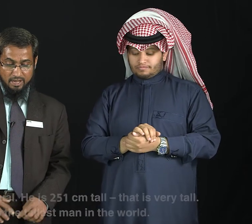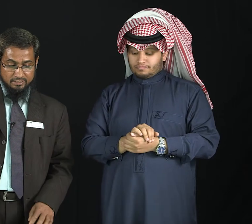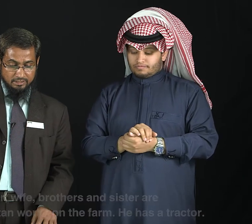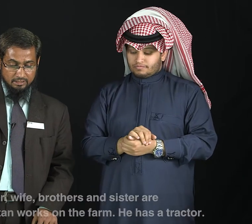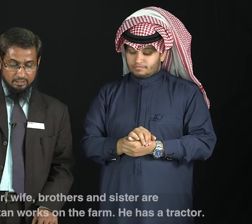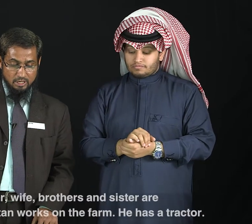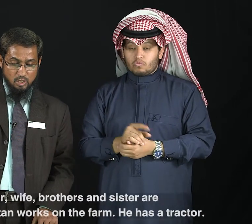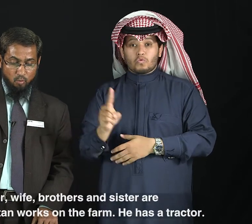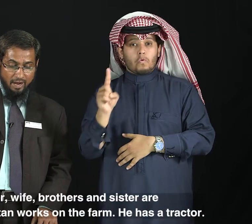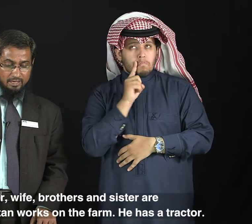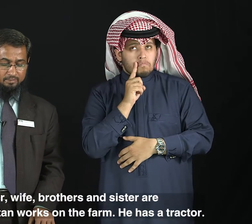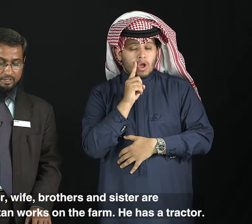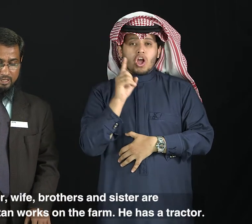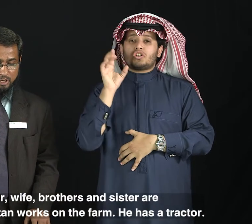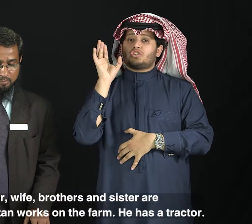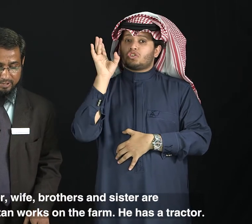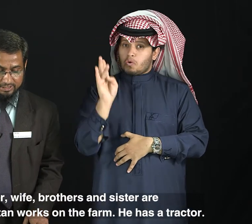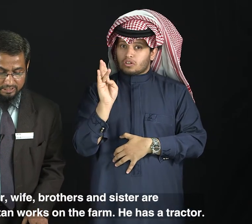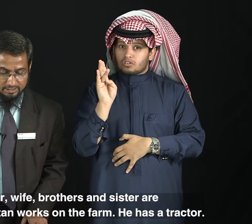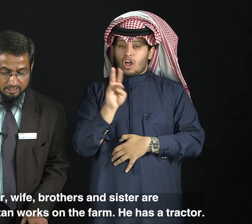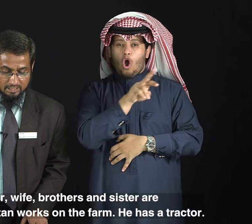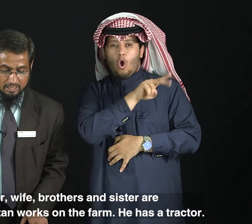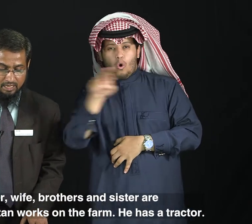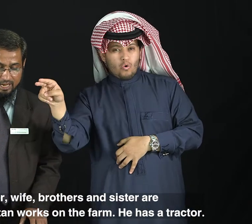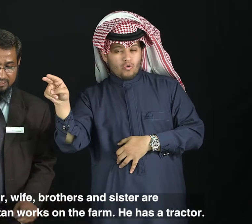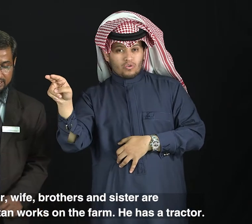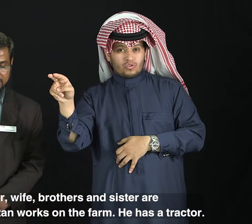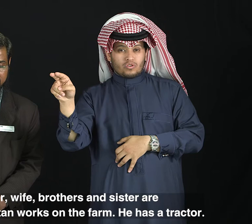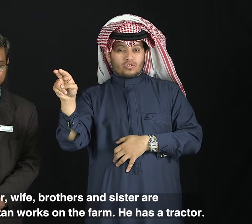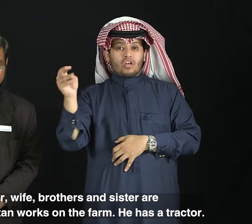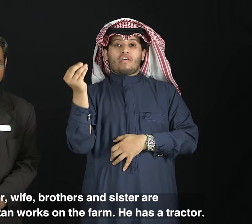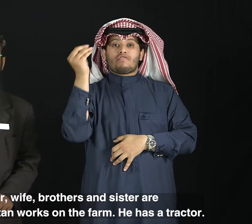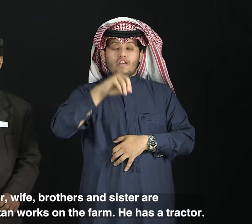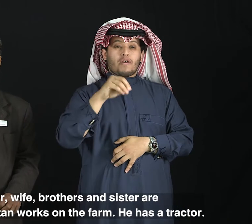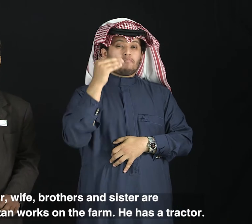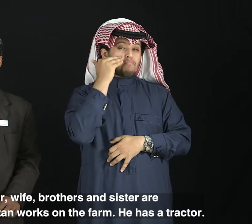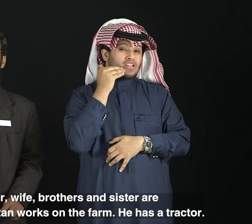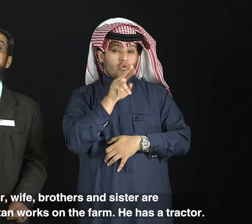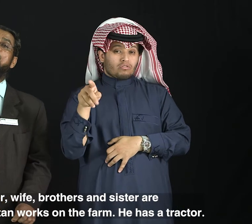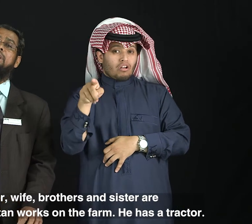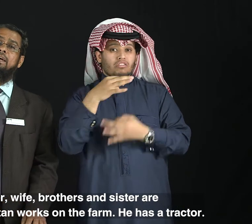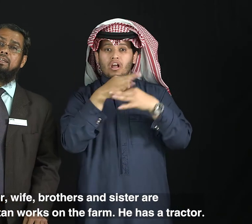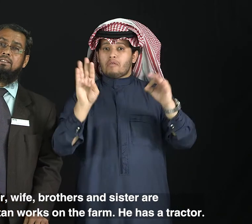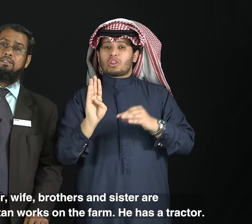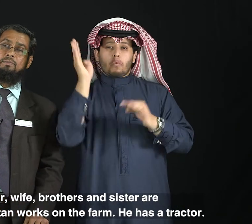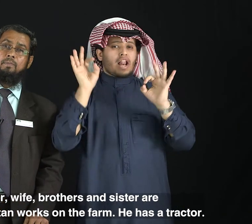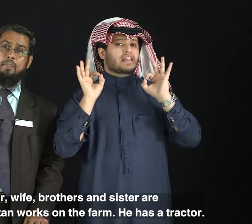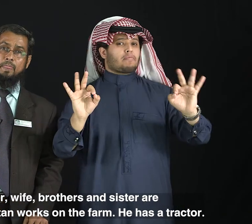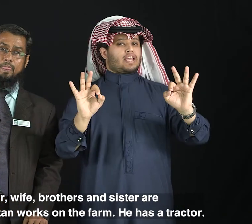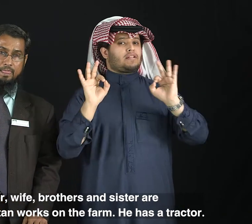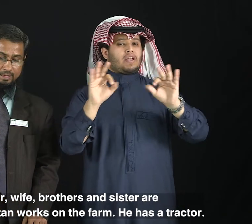His mother, wife, brothers, and sister are normal height.